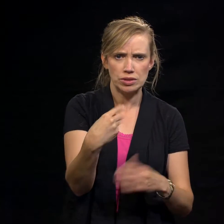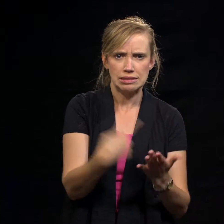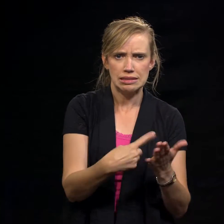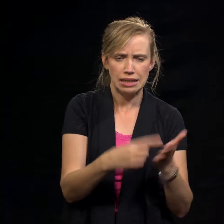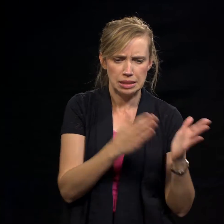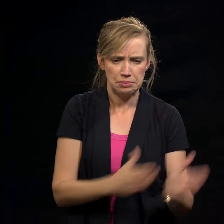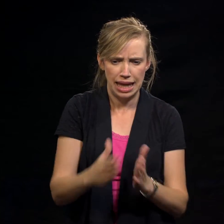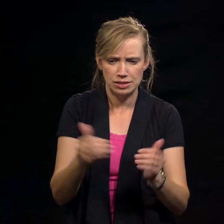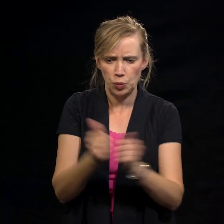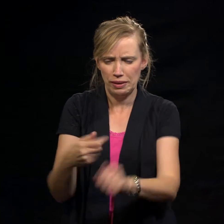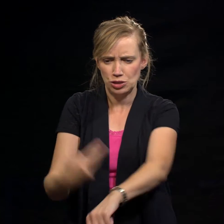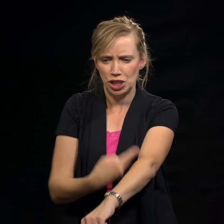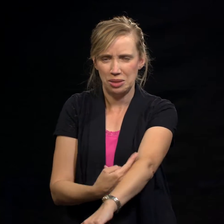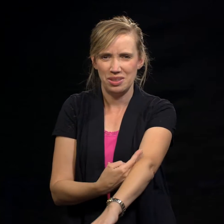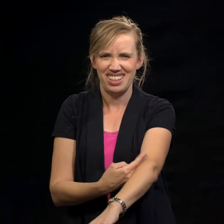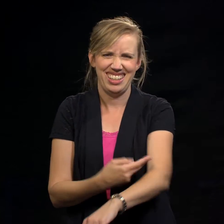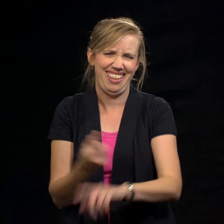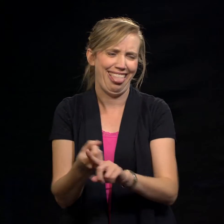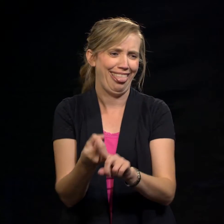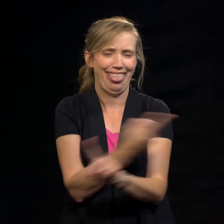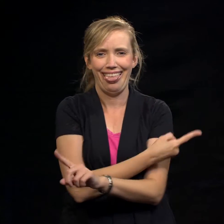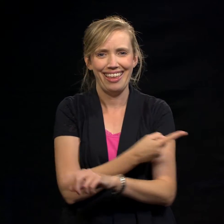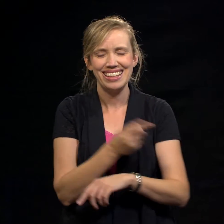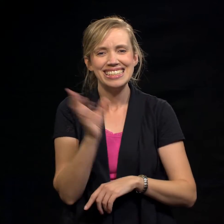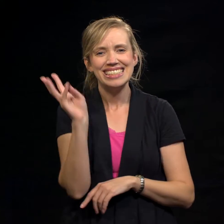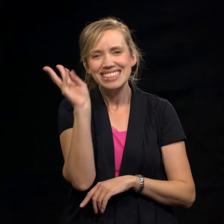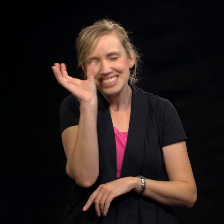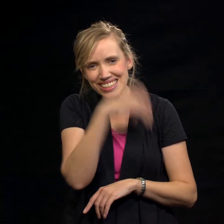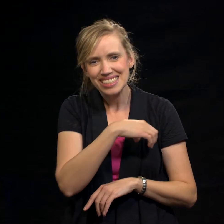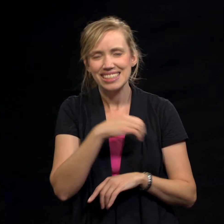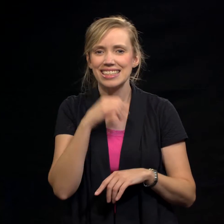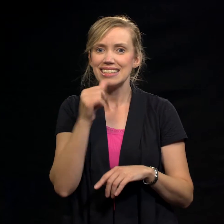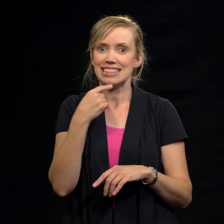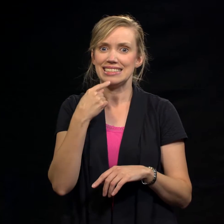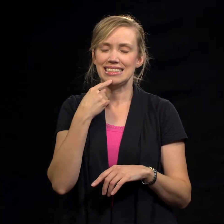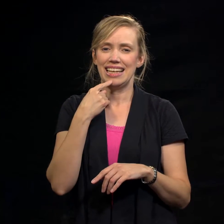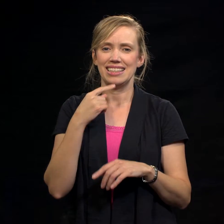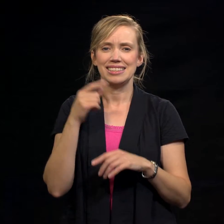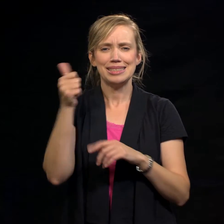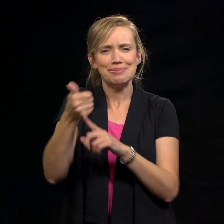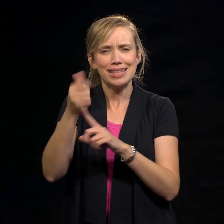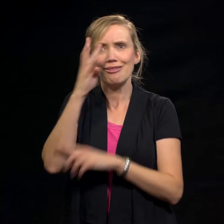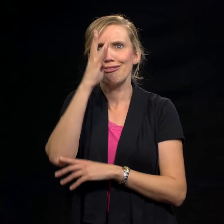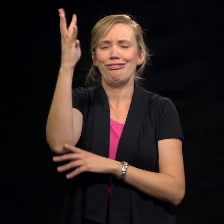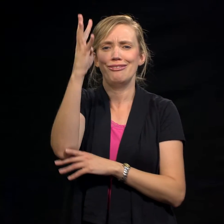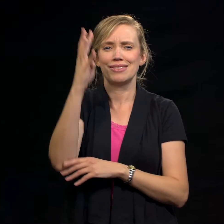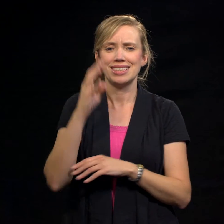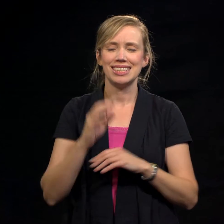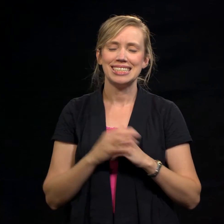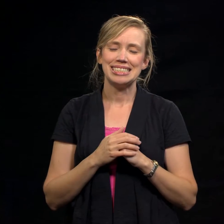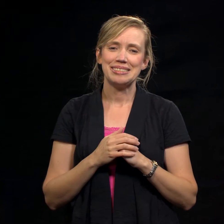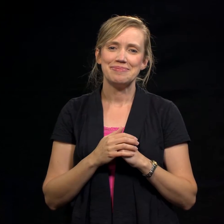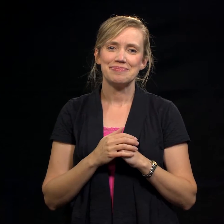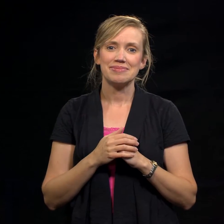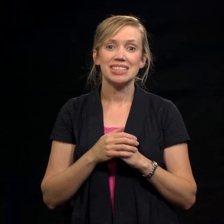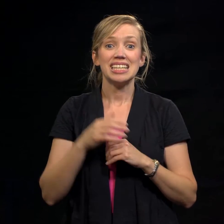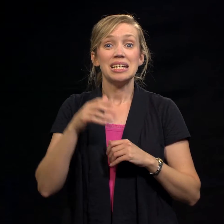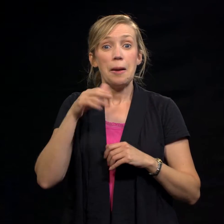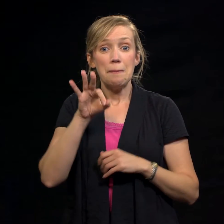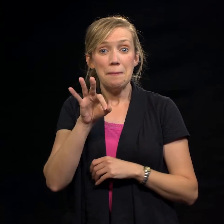he did say nothing can be said to be certain except for death and taxes, he didn't coin the phrase. Evidently, Benjamin Franklin borrowed very